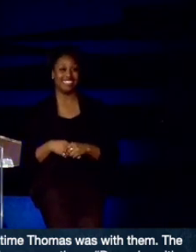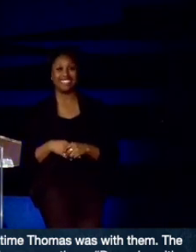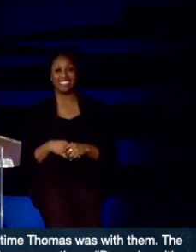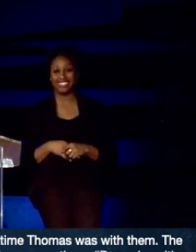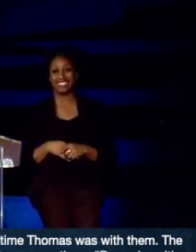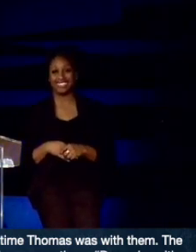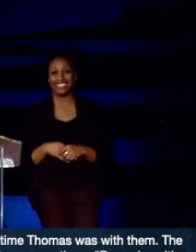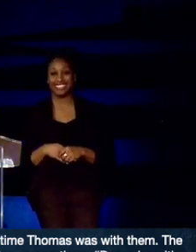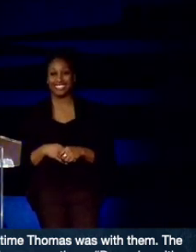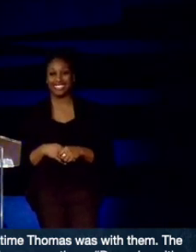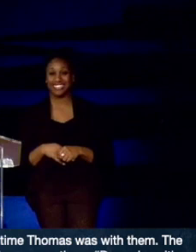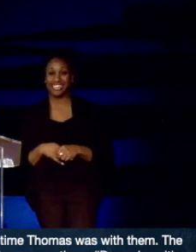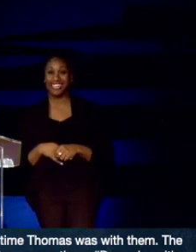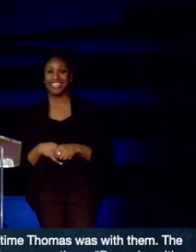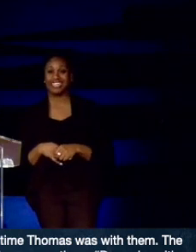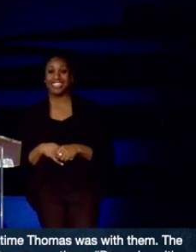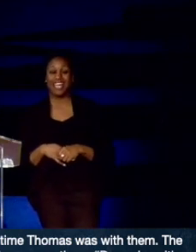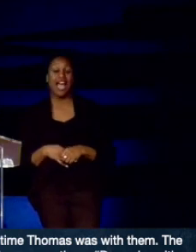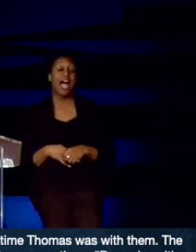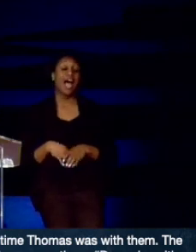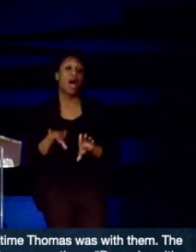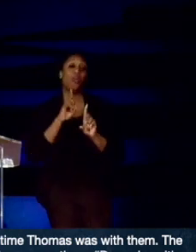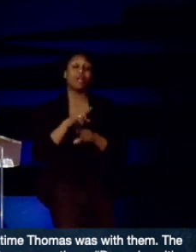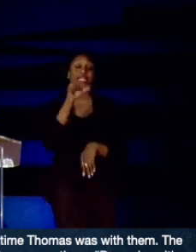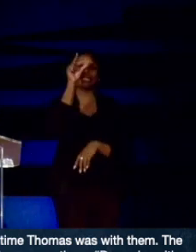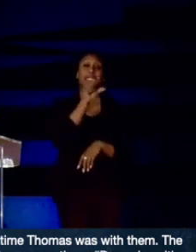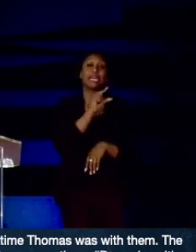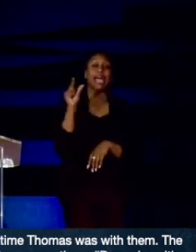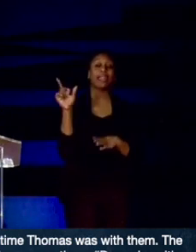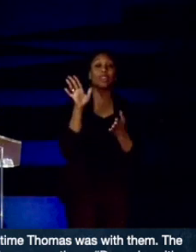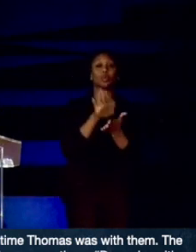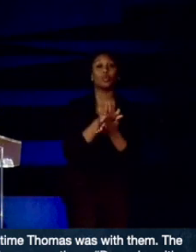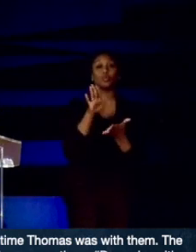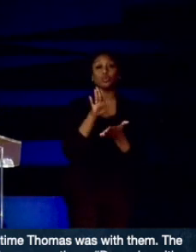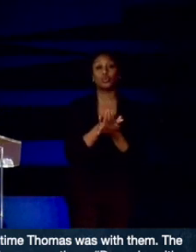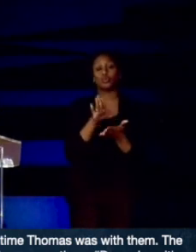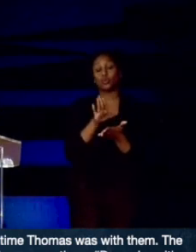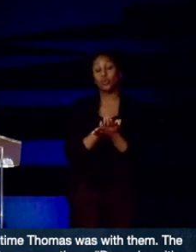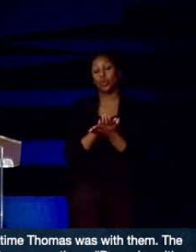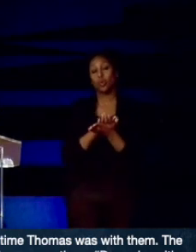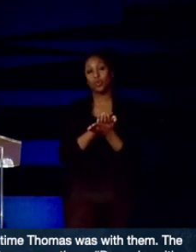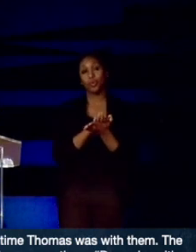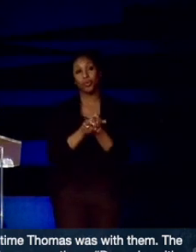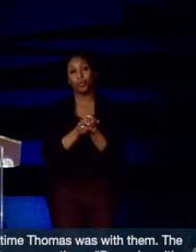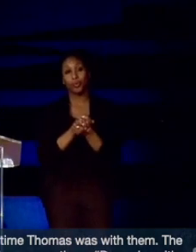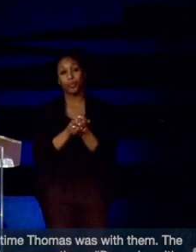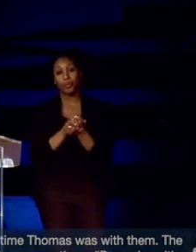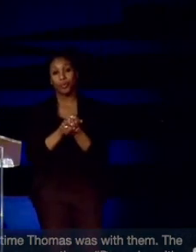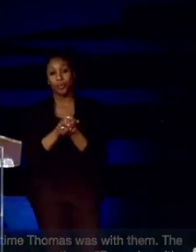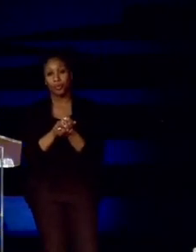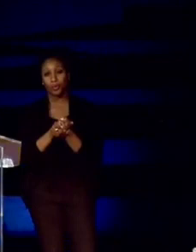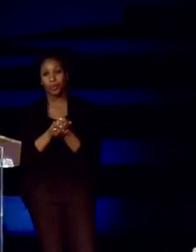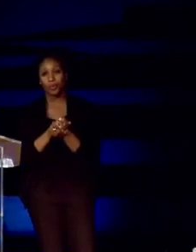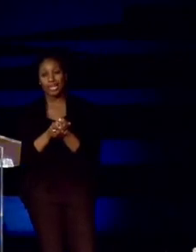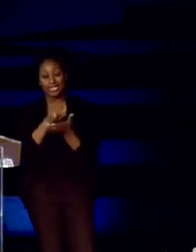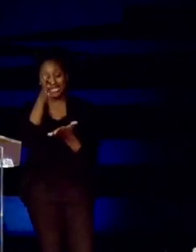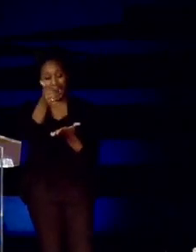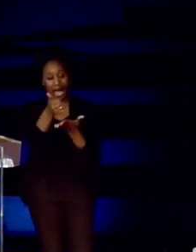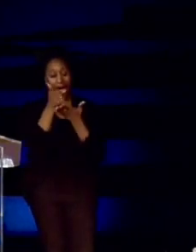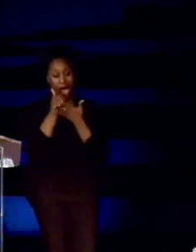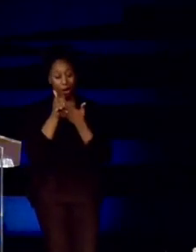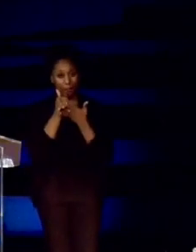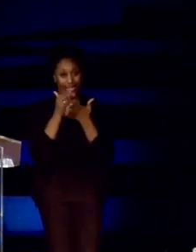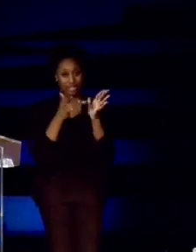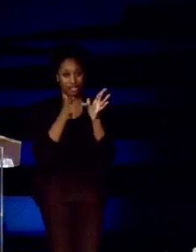quickly here. I went to Catholic school and every mass, I look forward to this. Because it would help me wake up, get